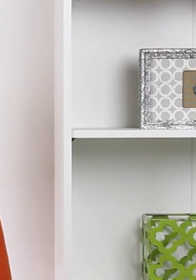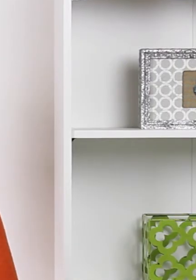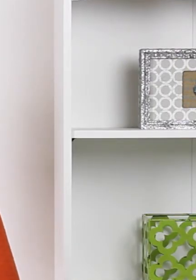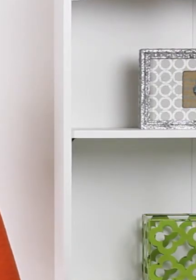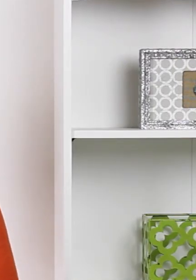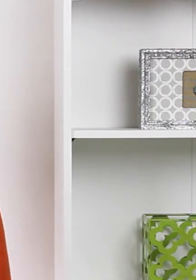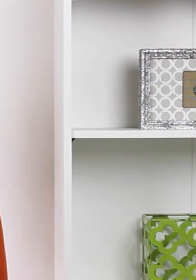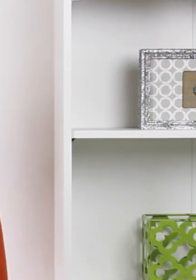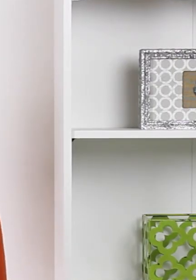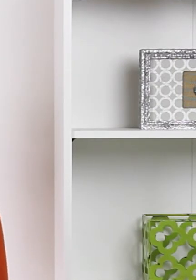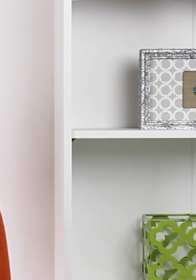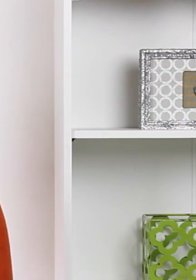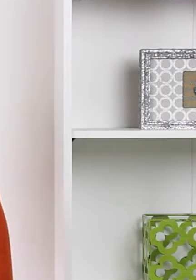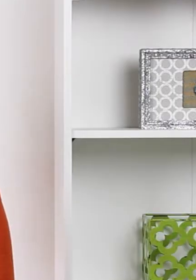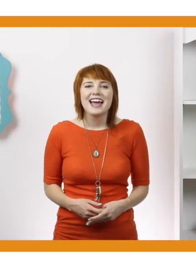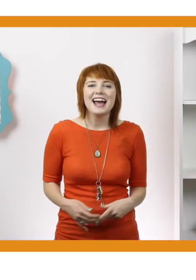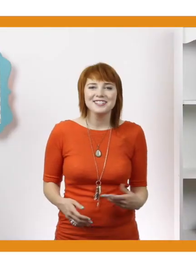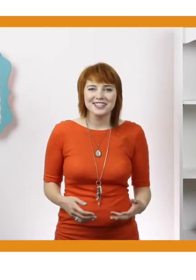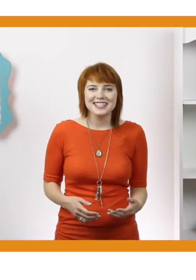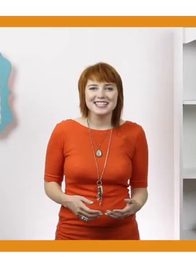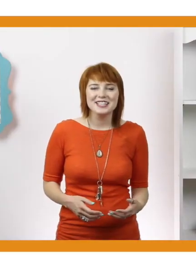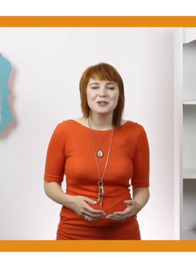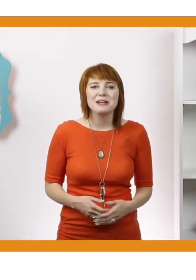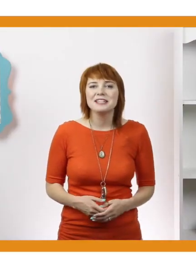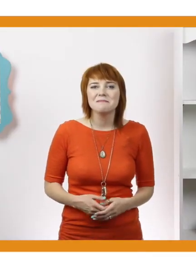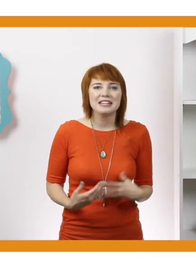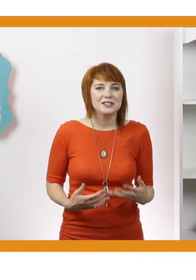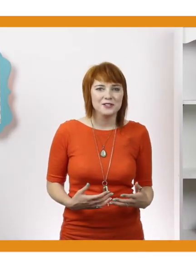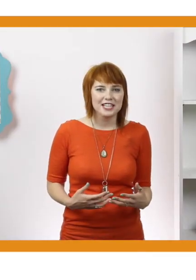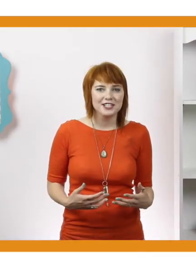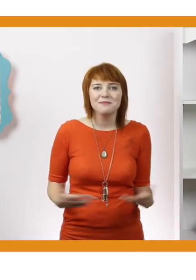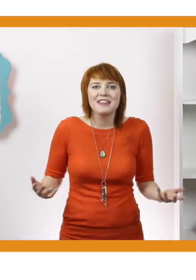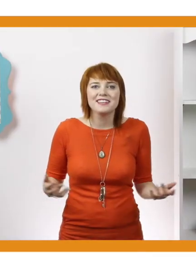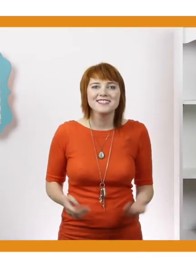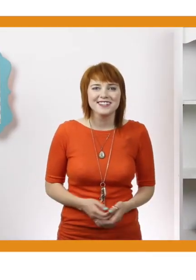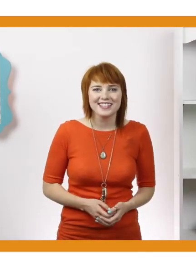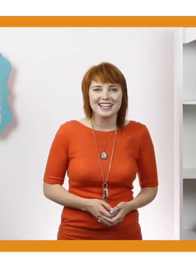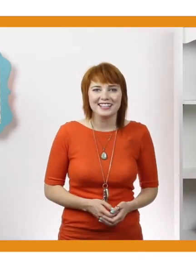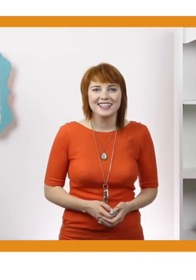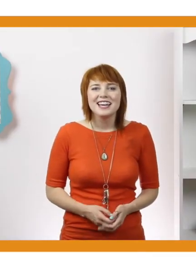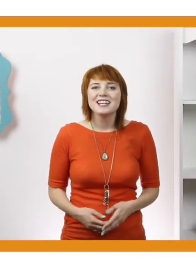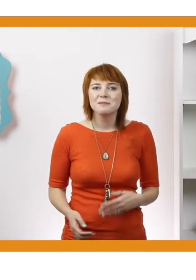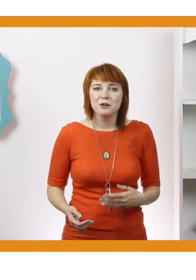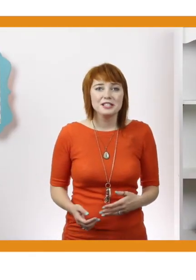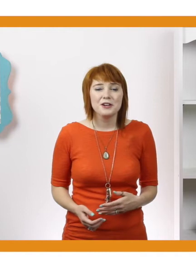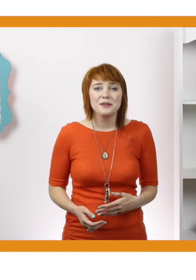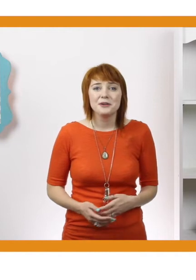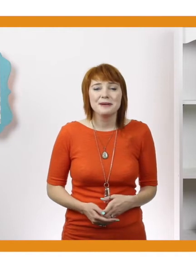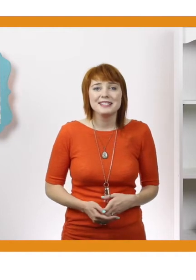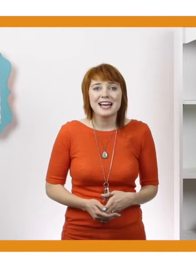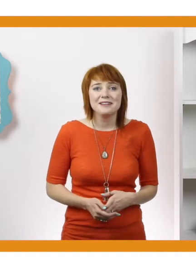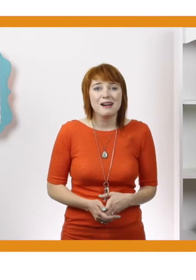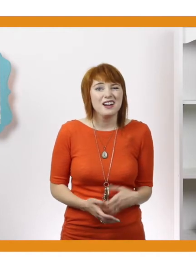like some watermelon and then give your baby the watermelon. As you're consistent, your baby can make the association and then start signing. It's important to